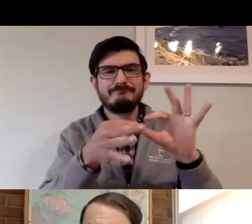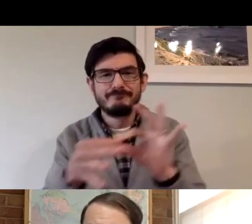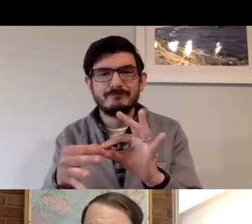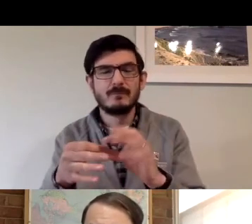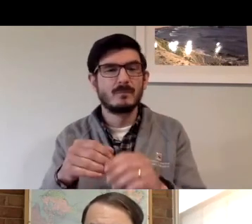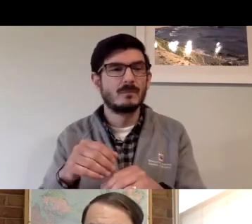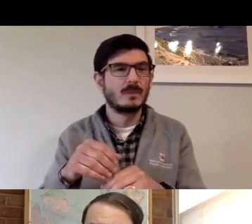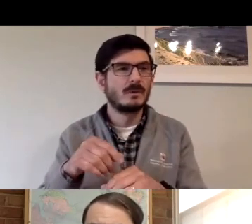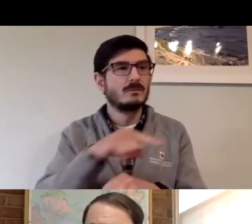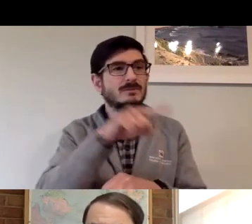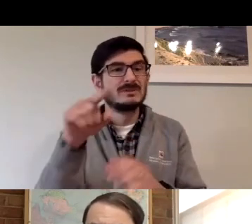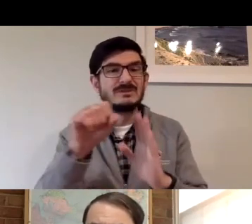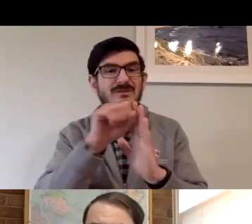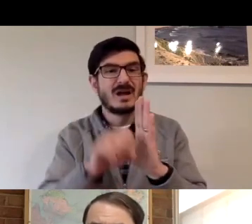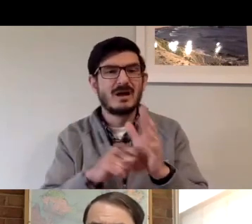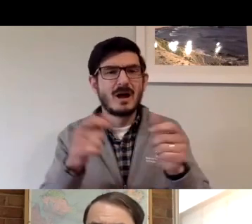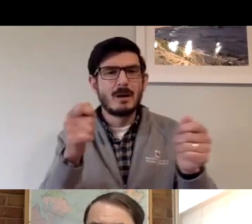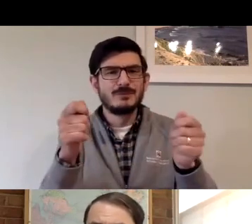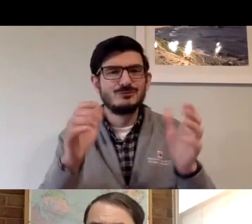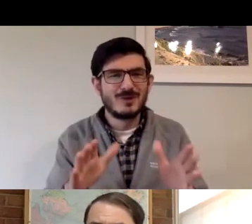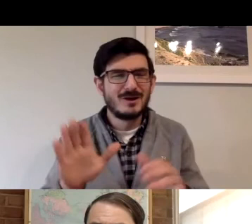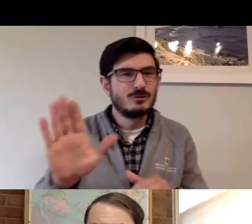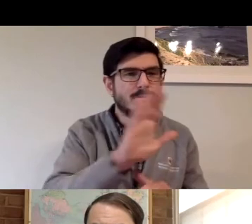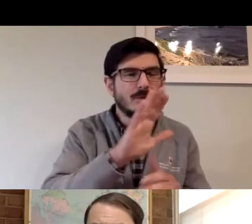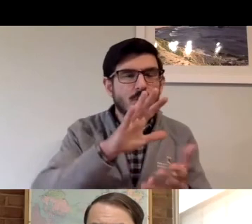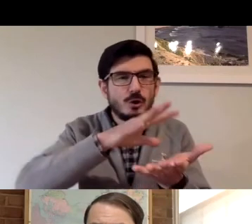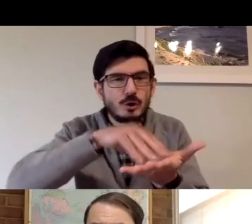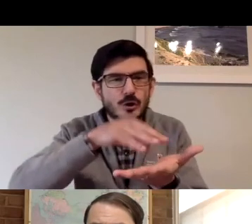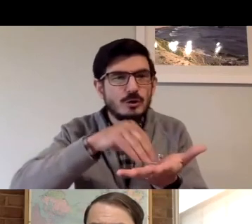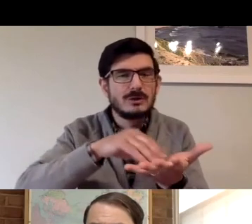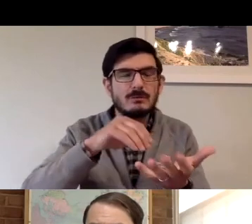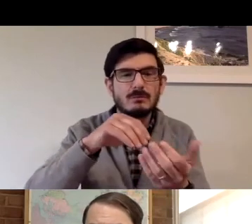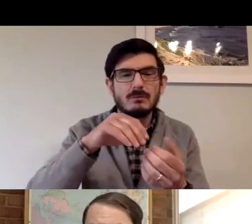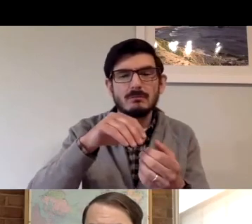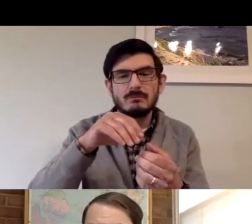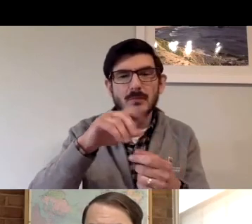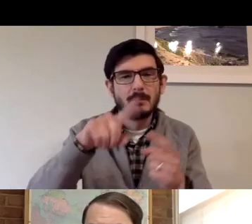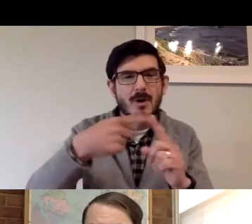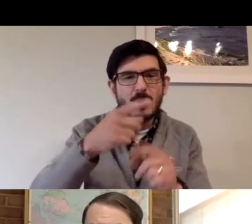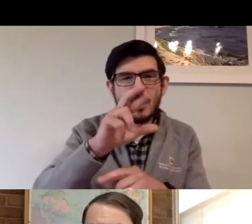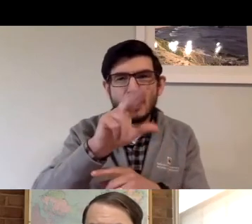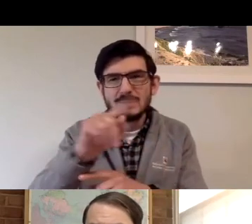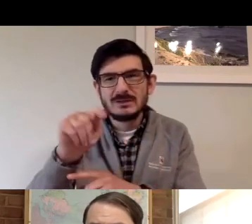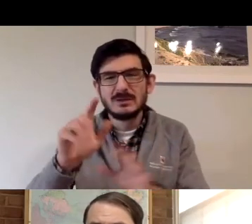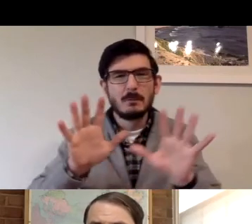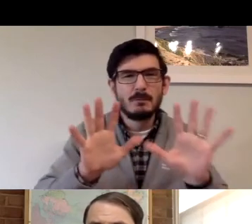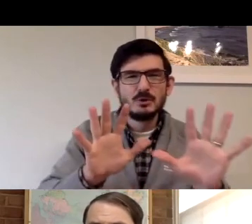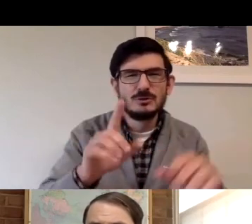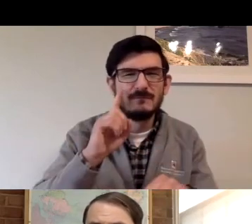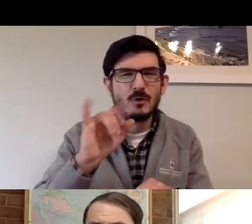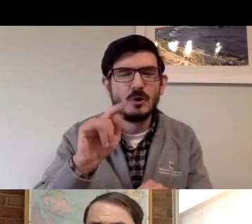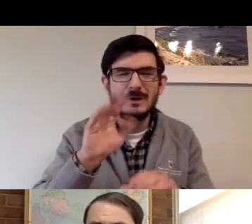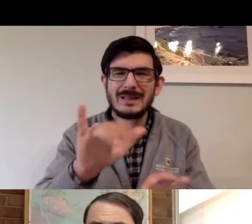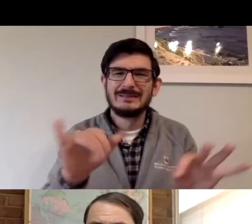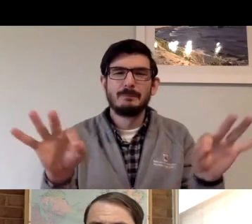Just as Travis said, the level of support will carry down to the state administrators, of course, who can learn